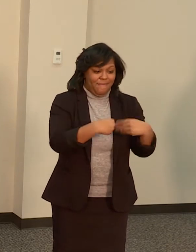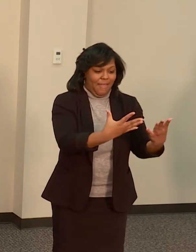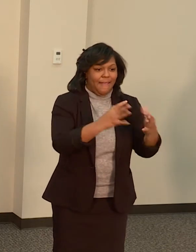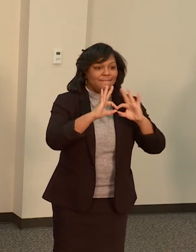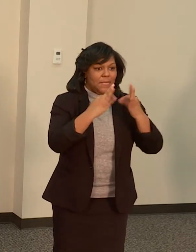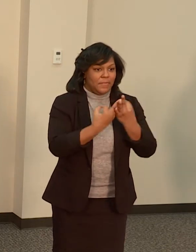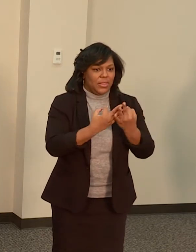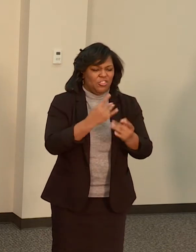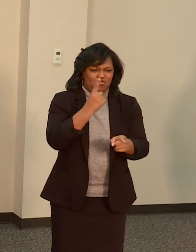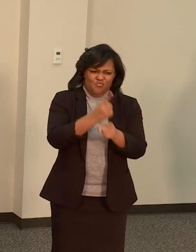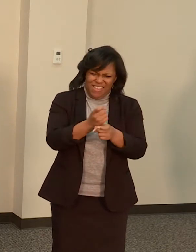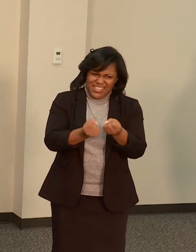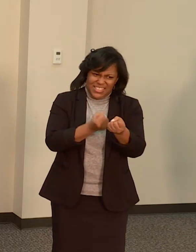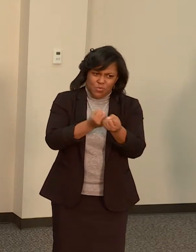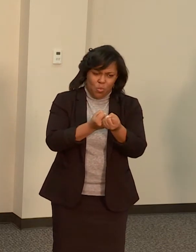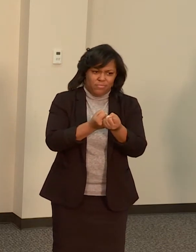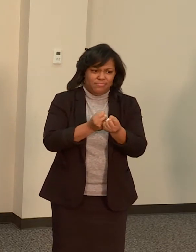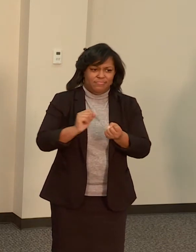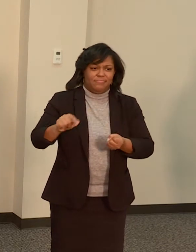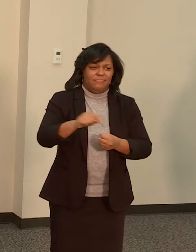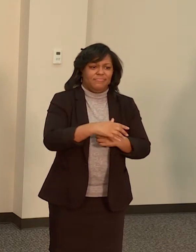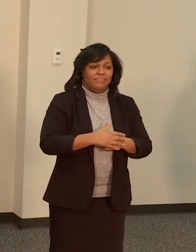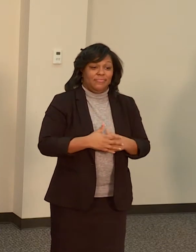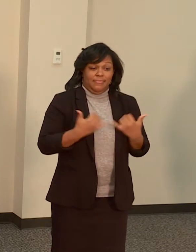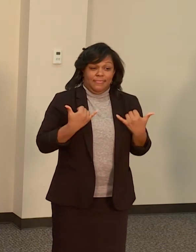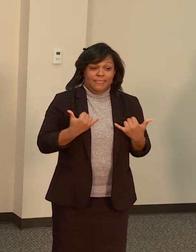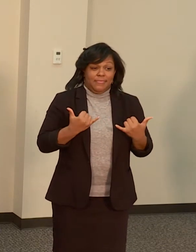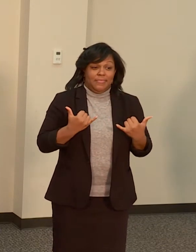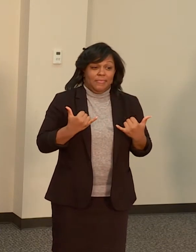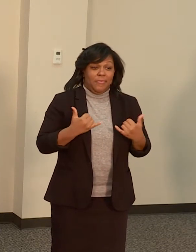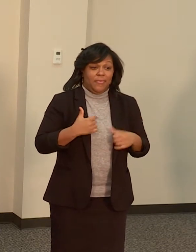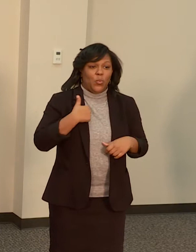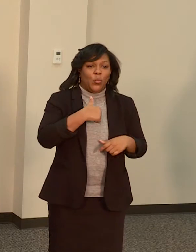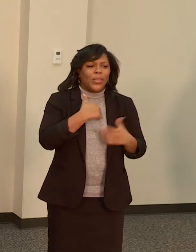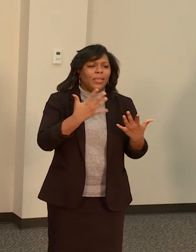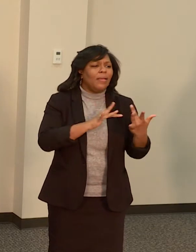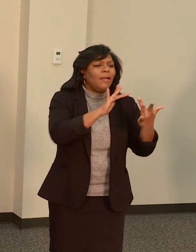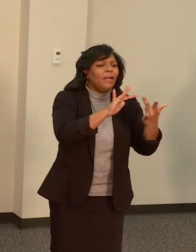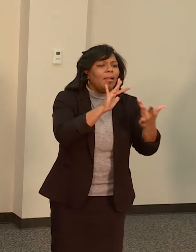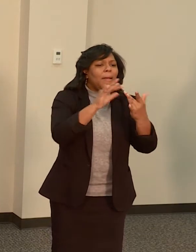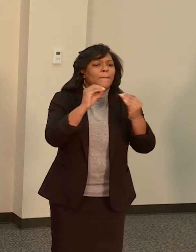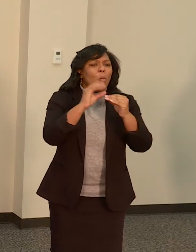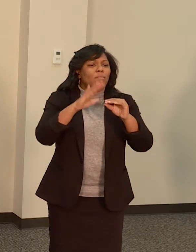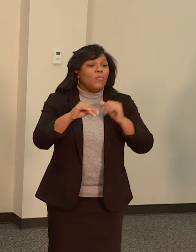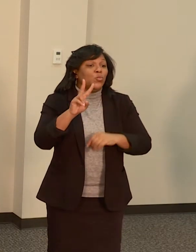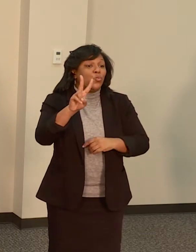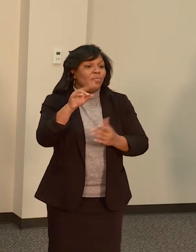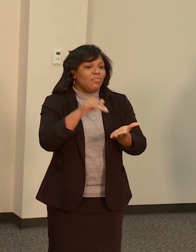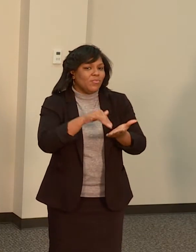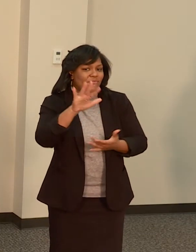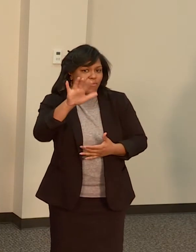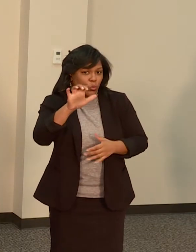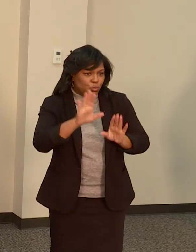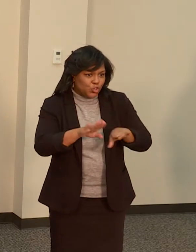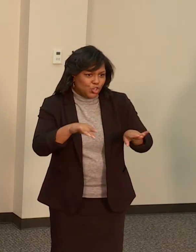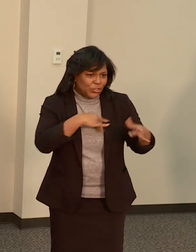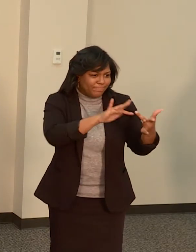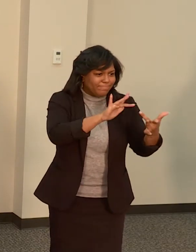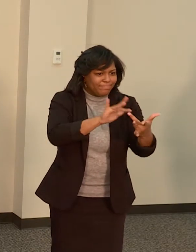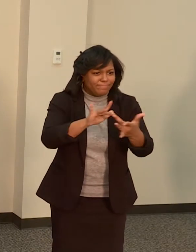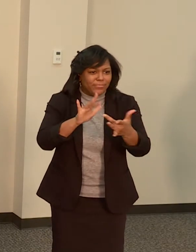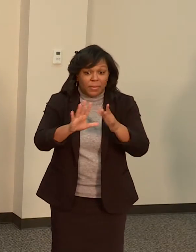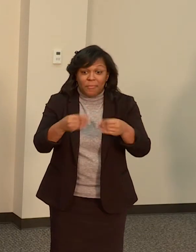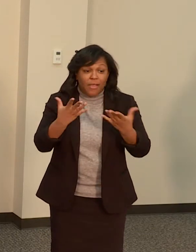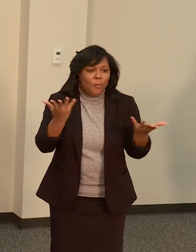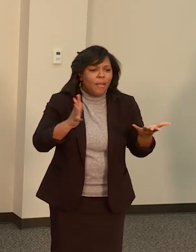Today we have reached more than 2,500 children. Again, that's either providing homes to those who have been homeless